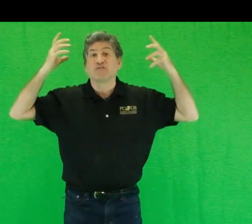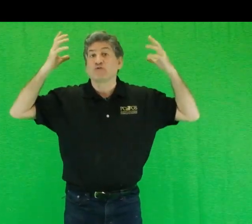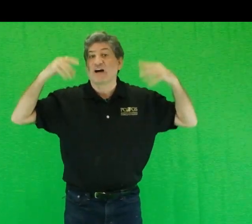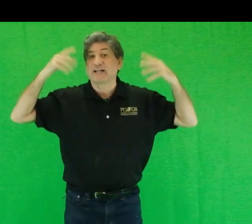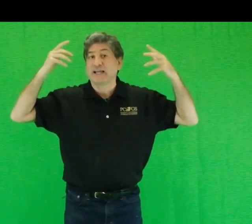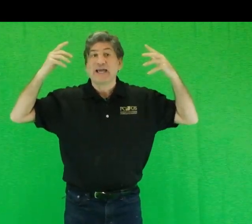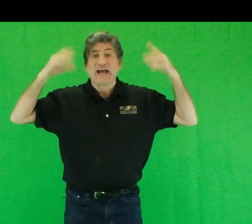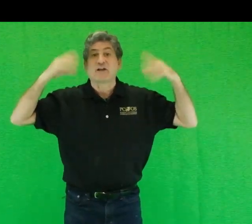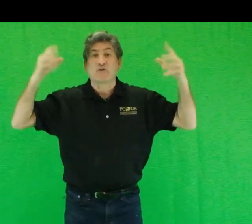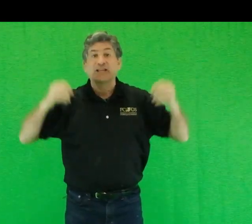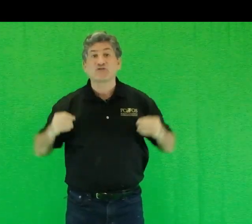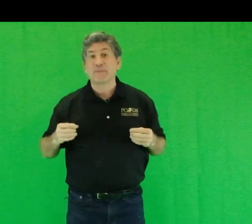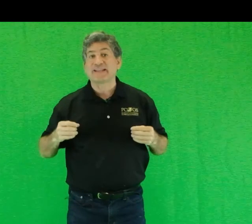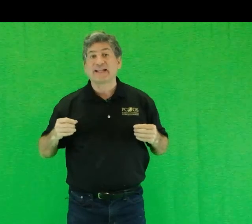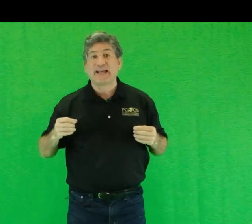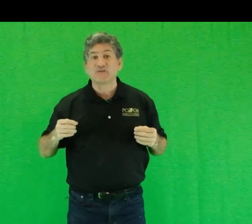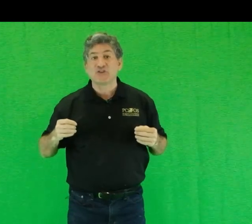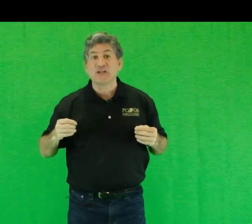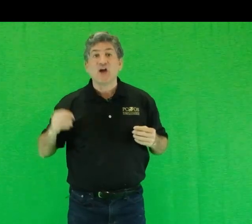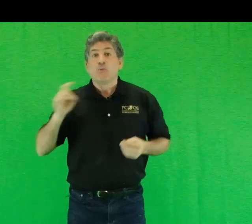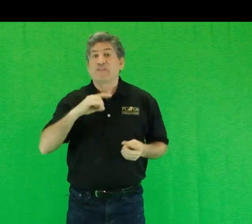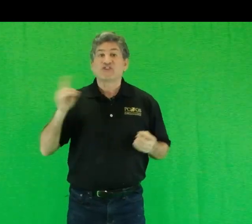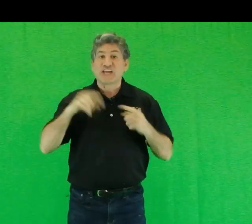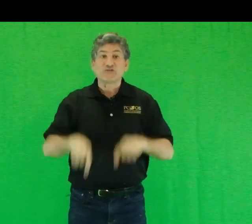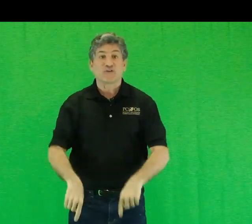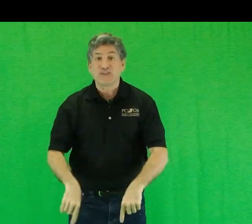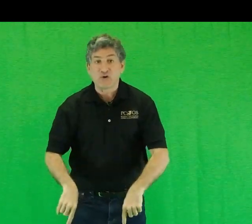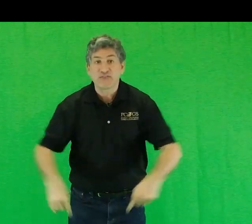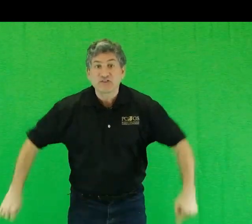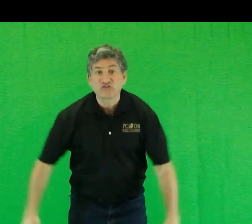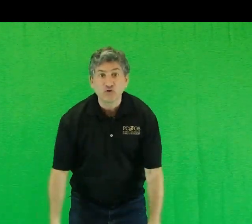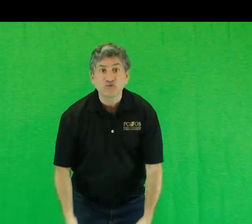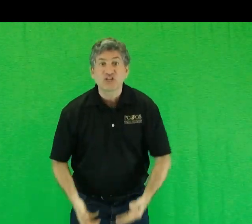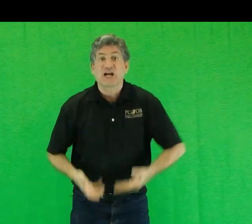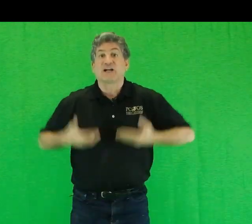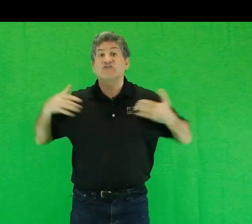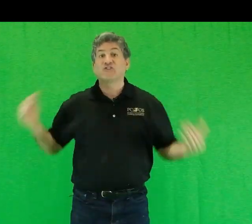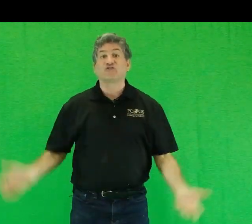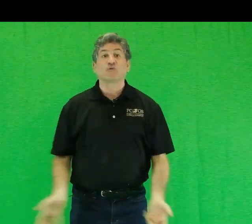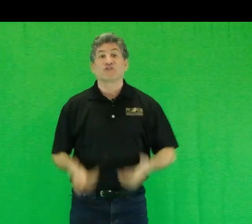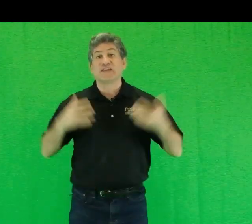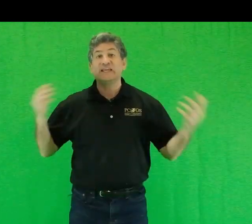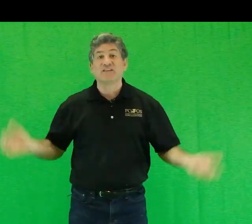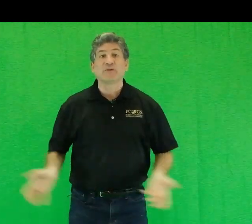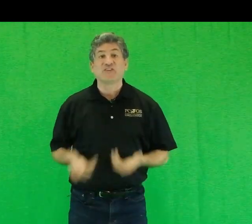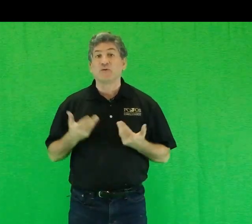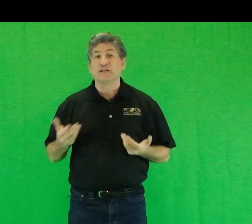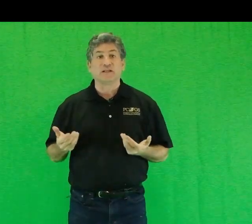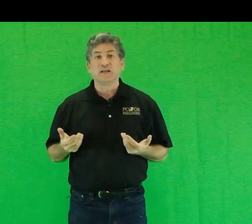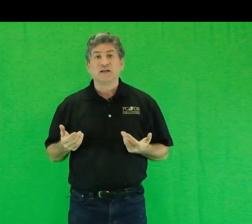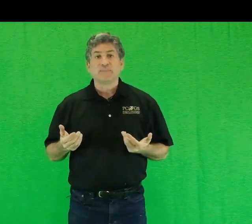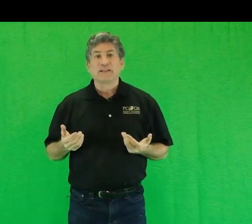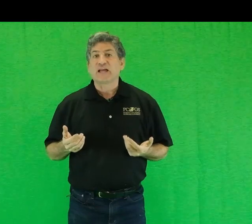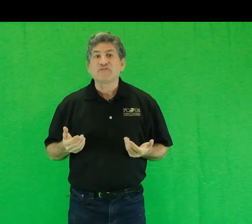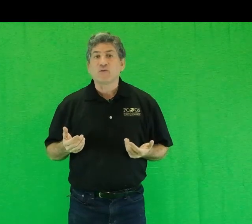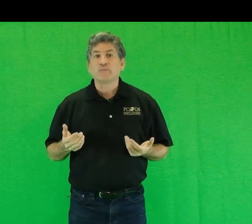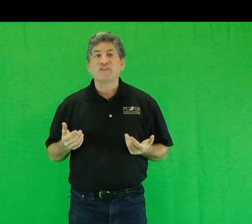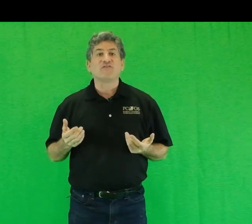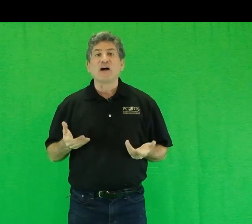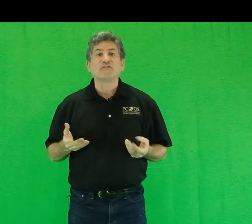photonic and other electromagnetic energy, while the center of the Earth exudes a constant source of heat and material. Life forms evolved